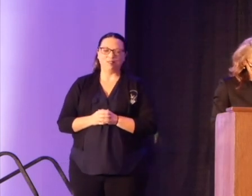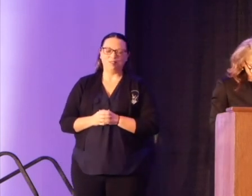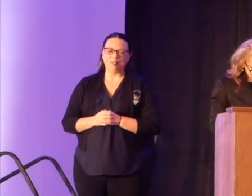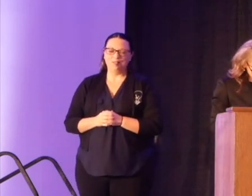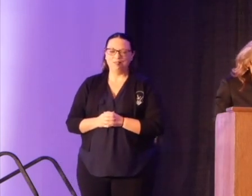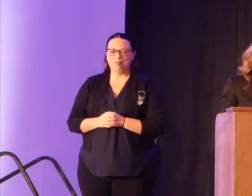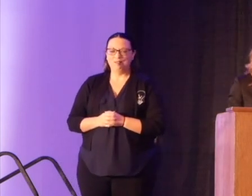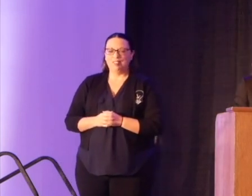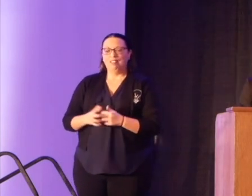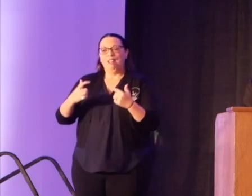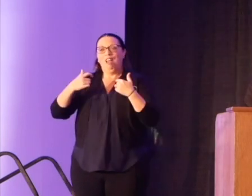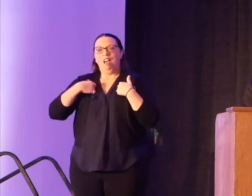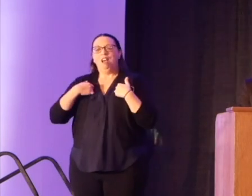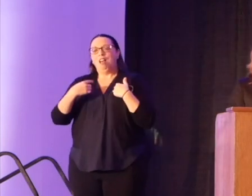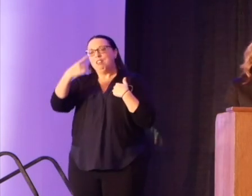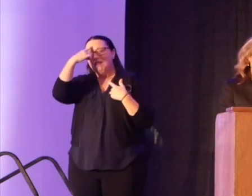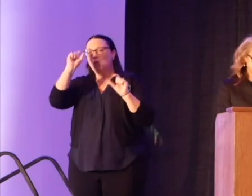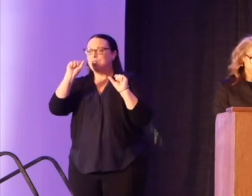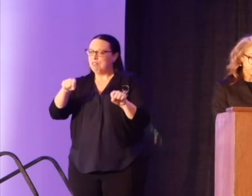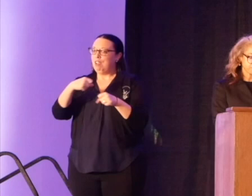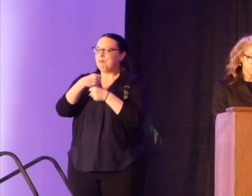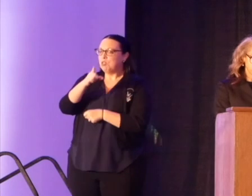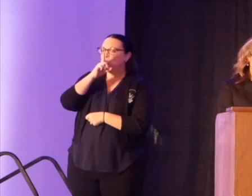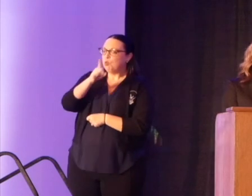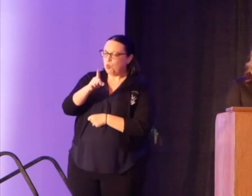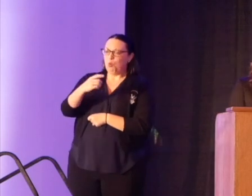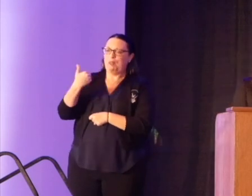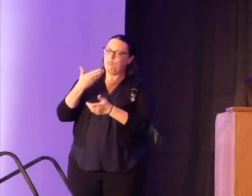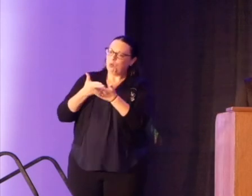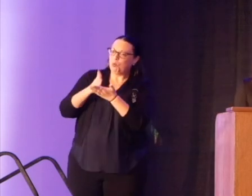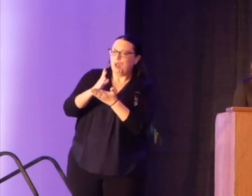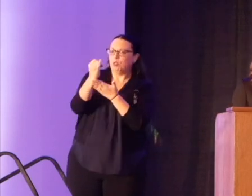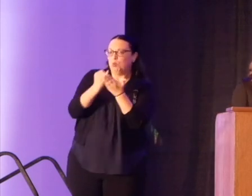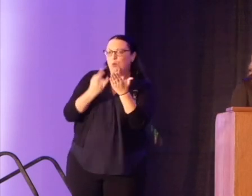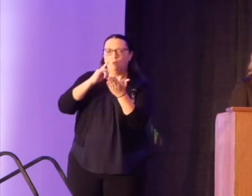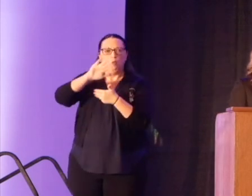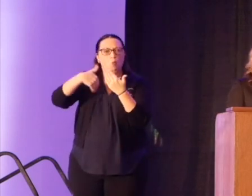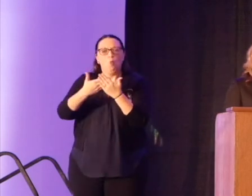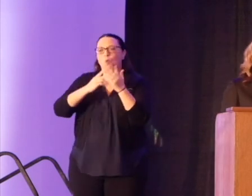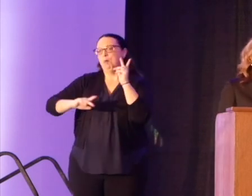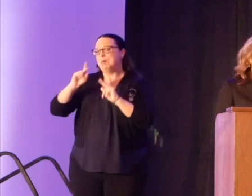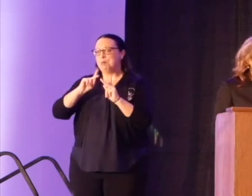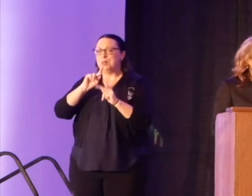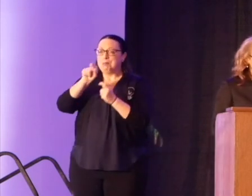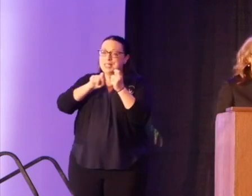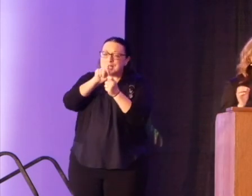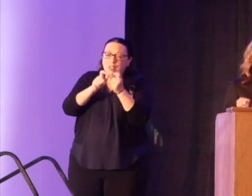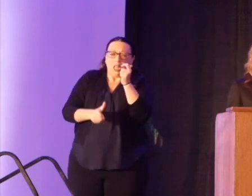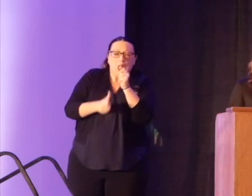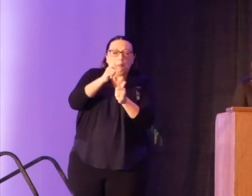I believe that we can ensure the fundamental right to art for all people, especially the most vulnerable in our society.